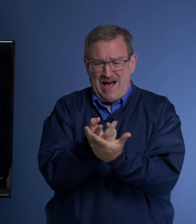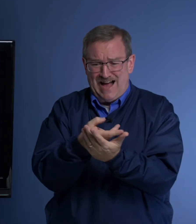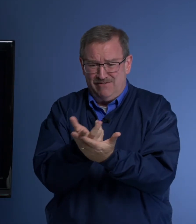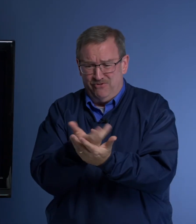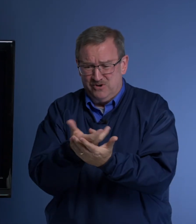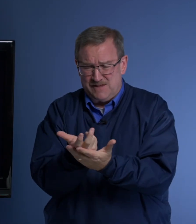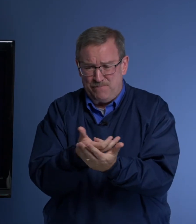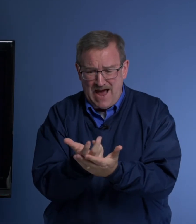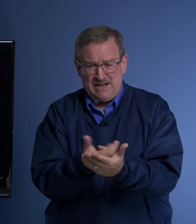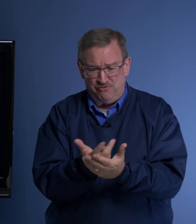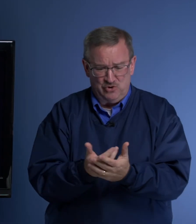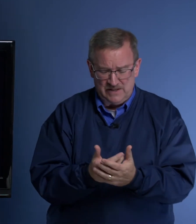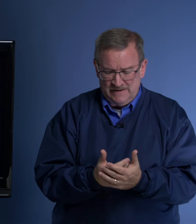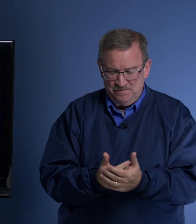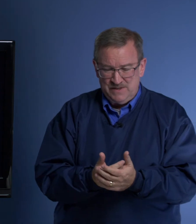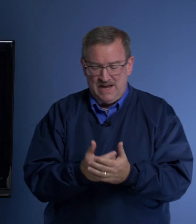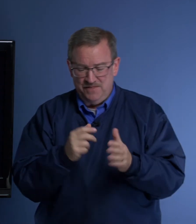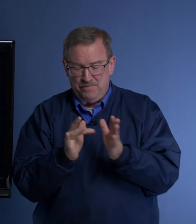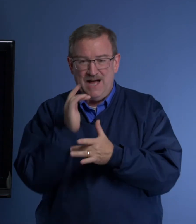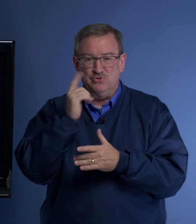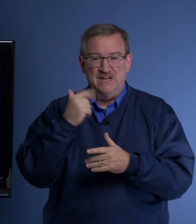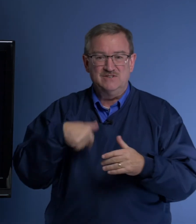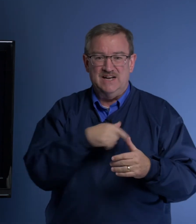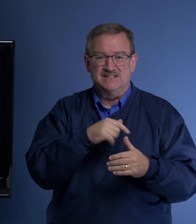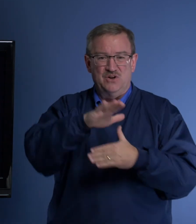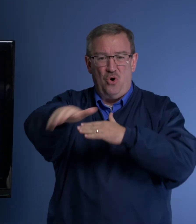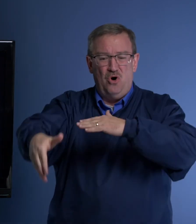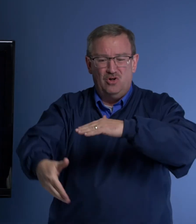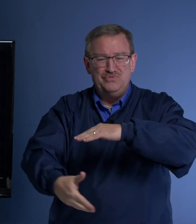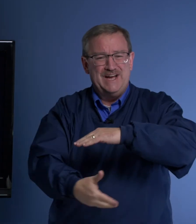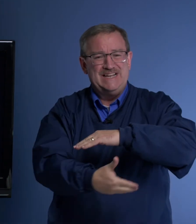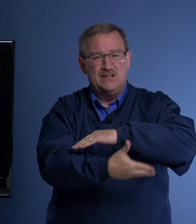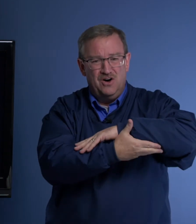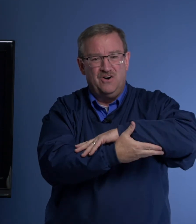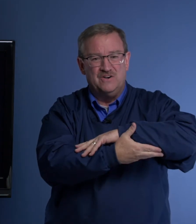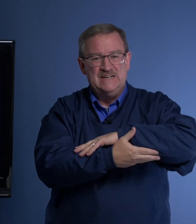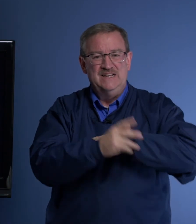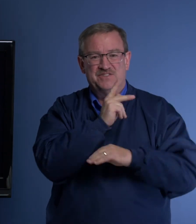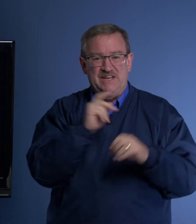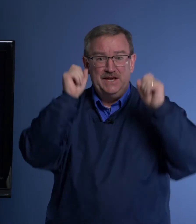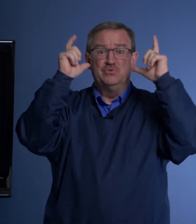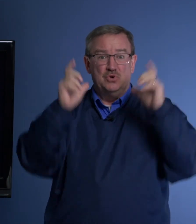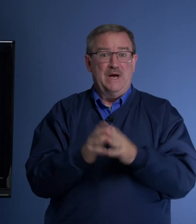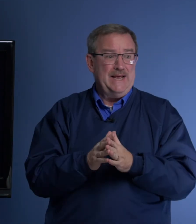back and forth and back and forth. And the Bible tells us that all night long, the king was awake.